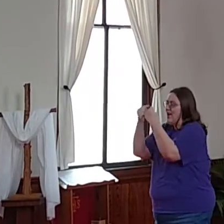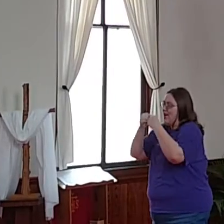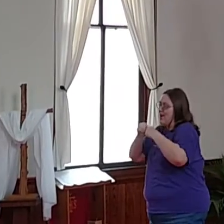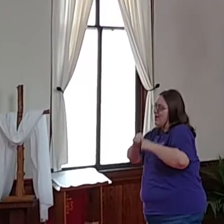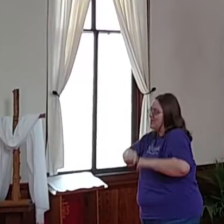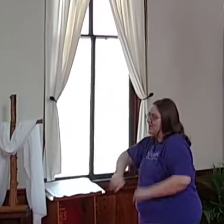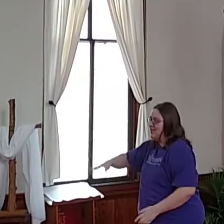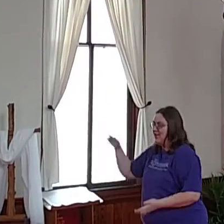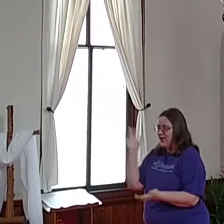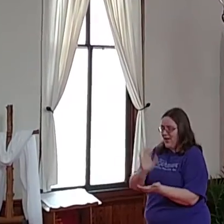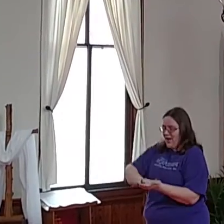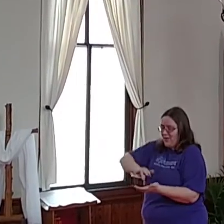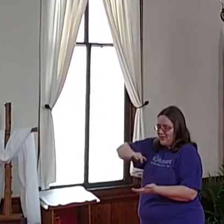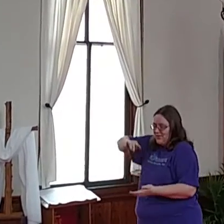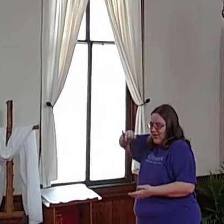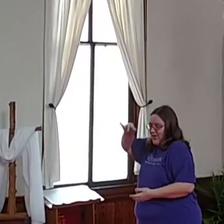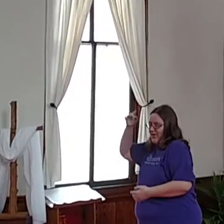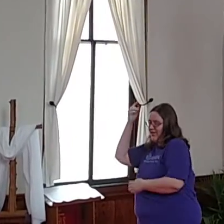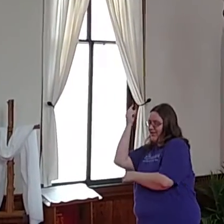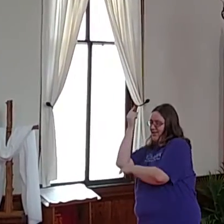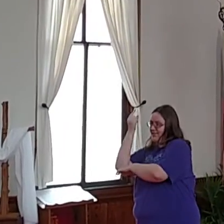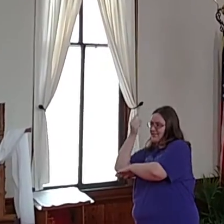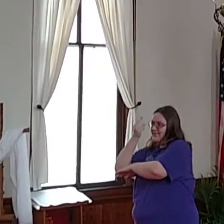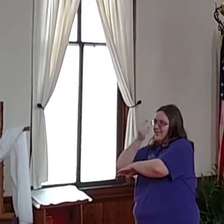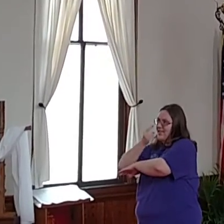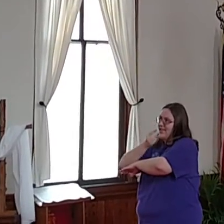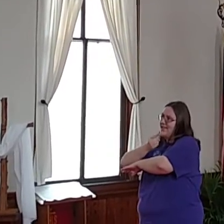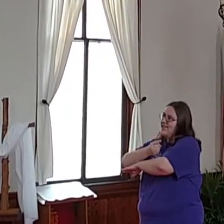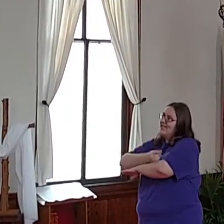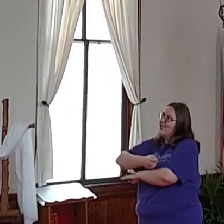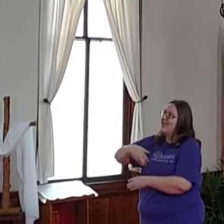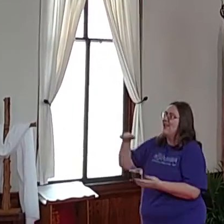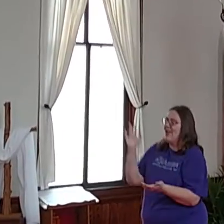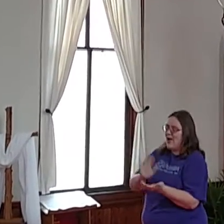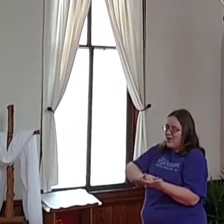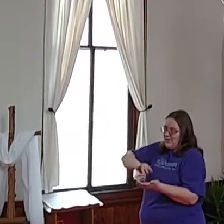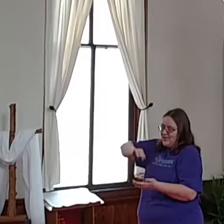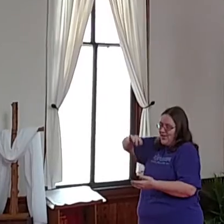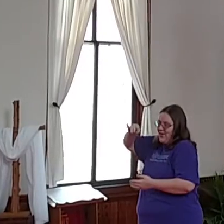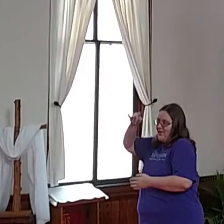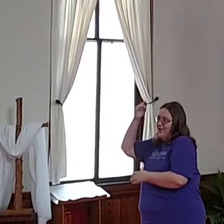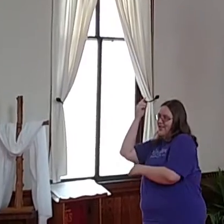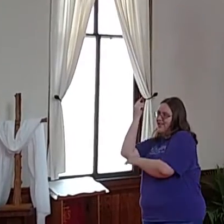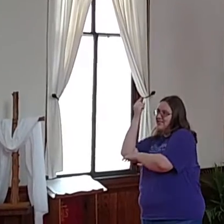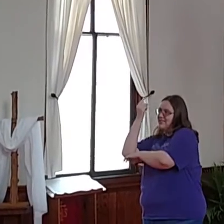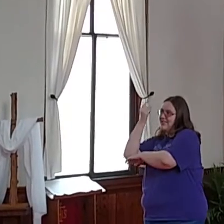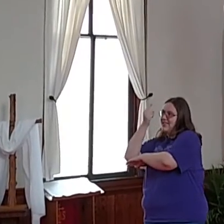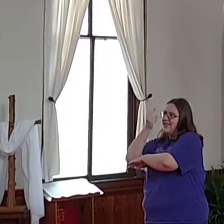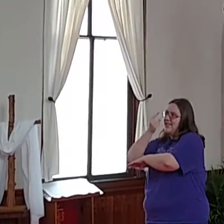coming, oh glorious day, oh glorious day.